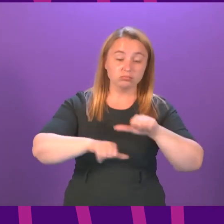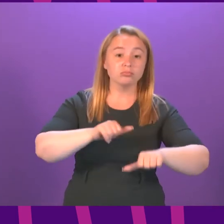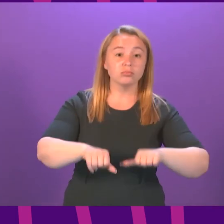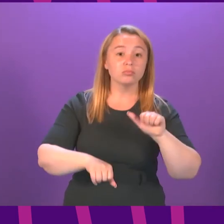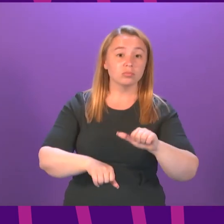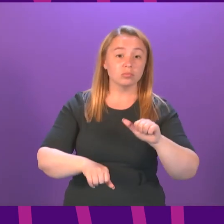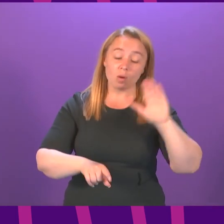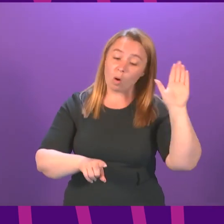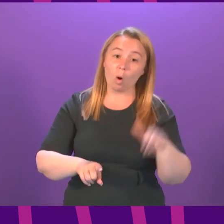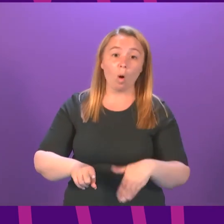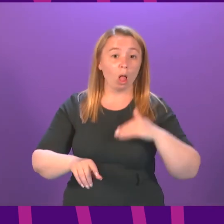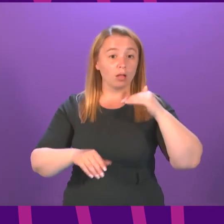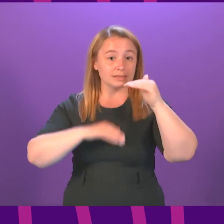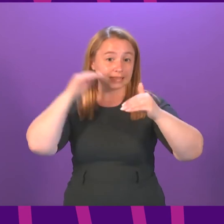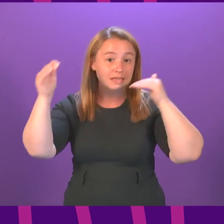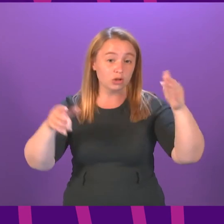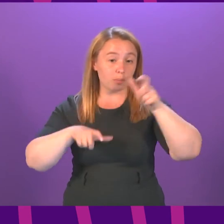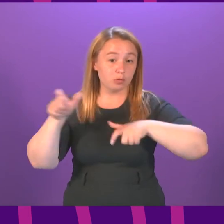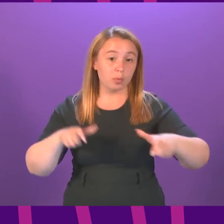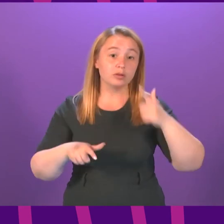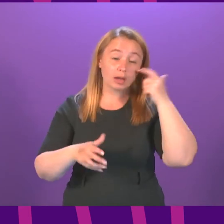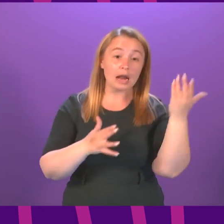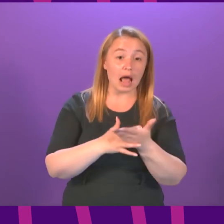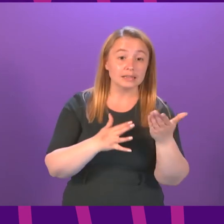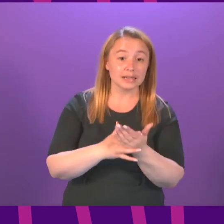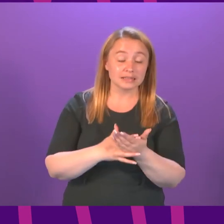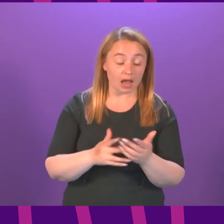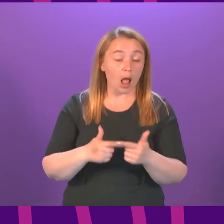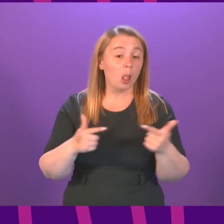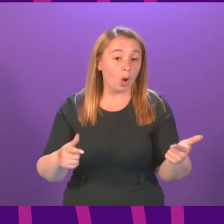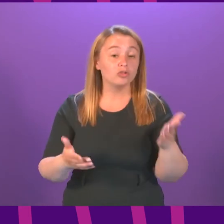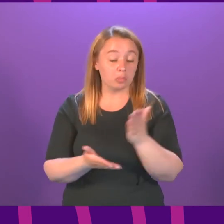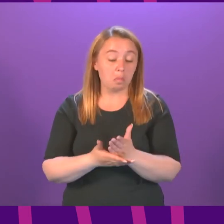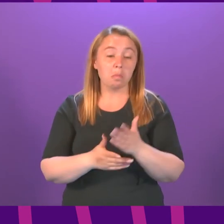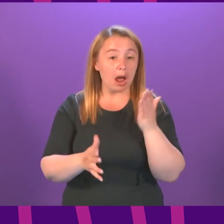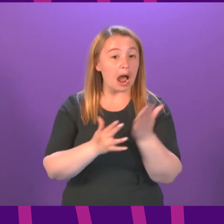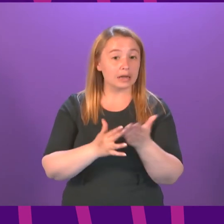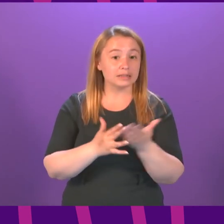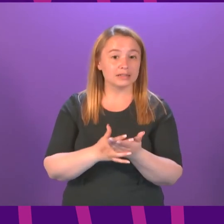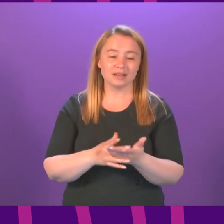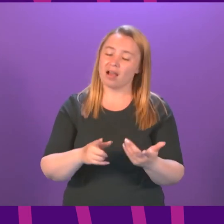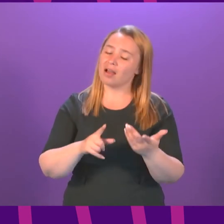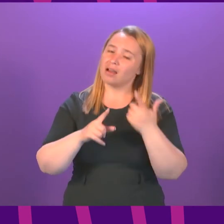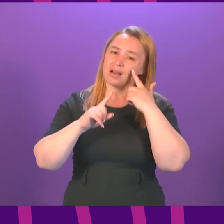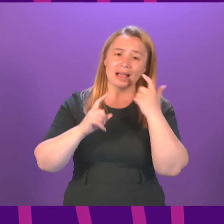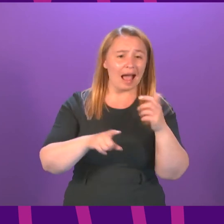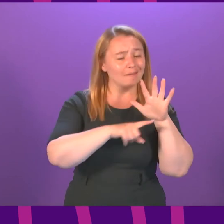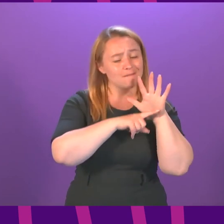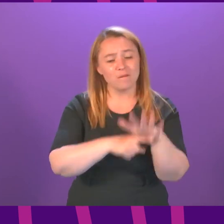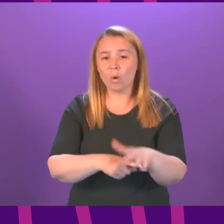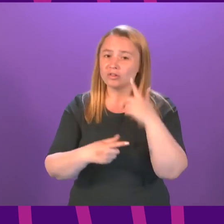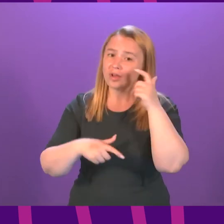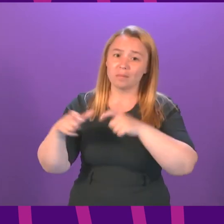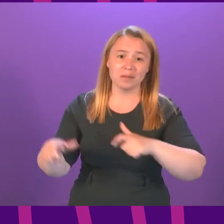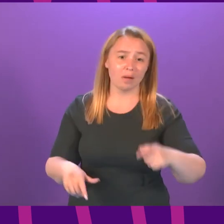are able to access tests and many do and while we cannot mandate and force young people to